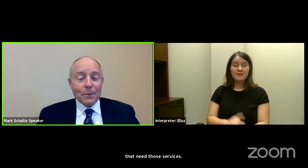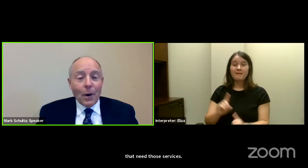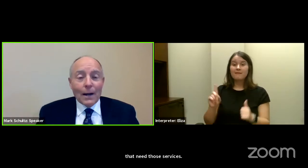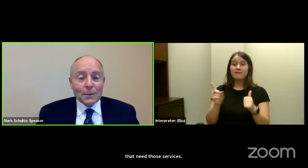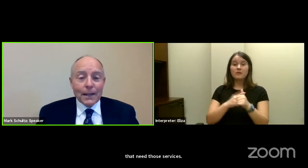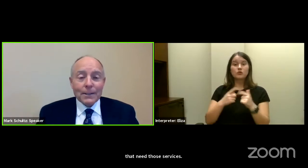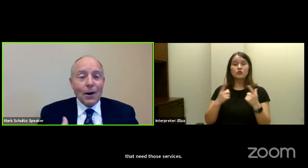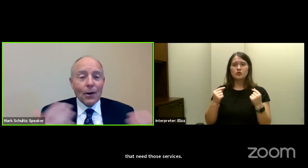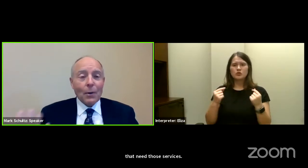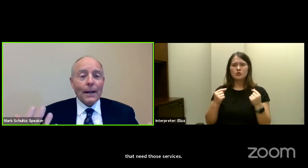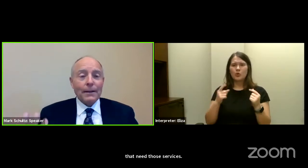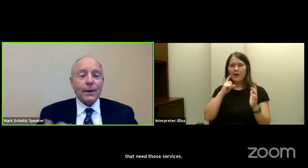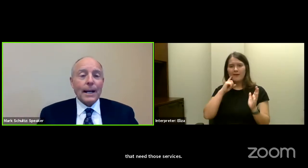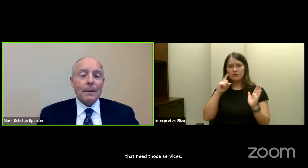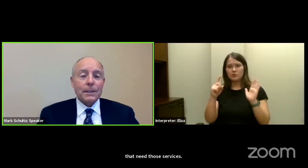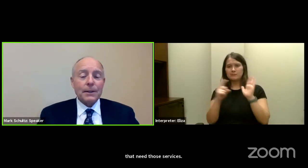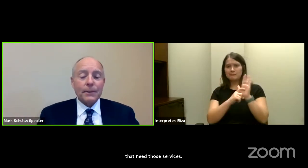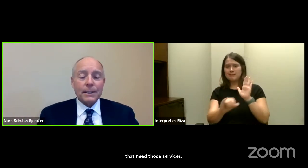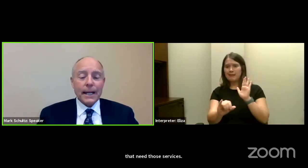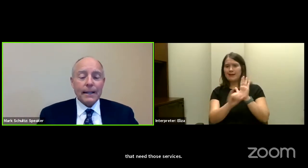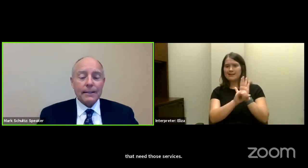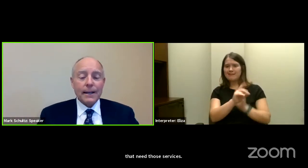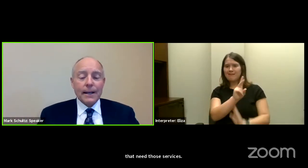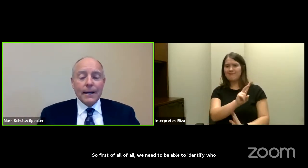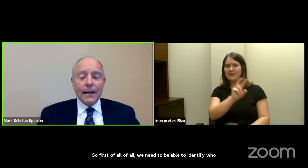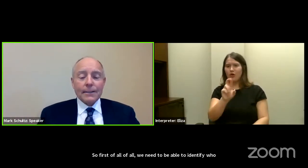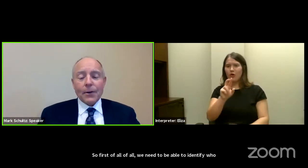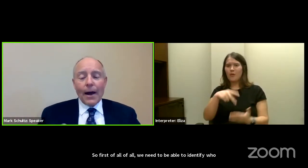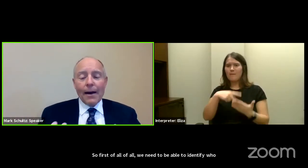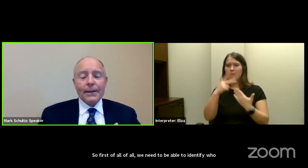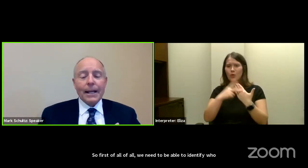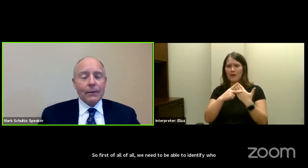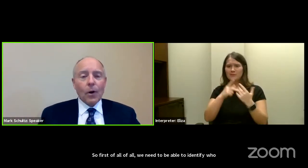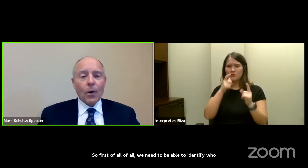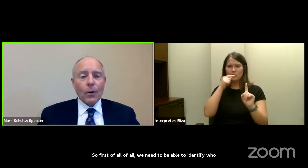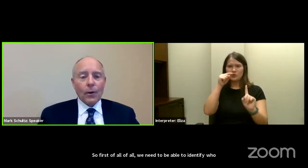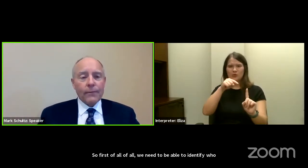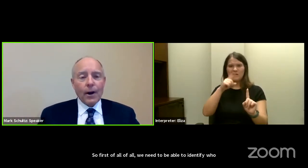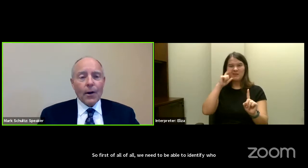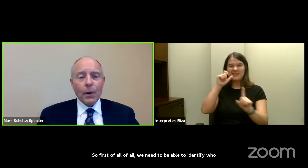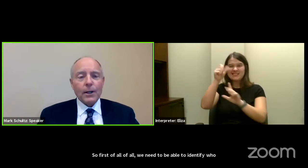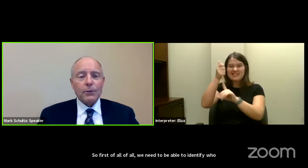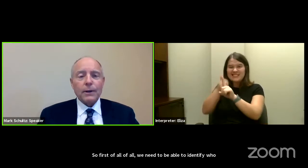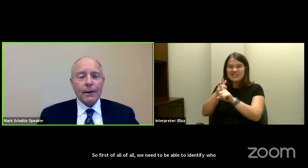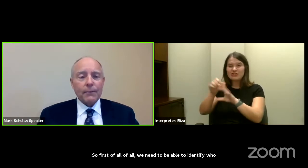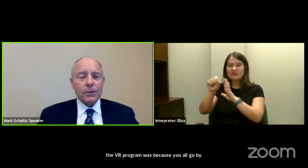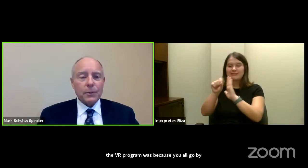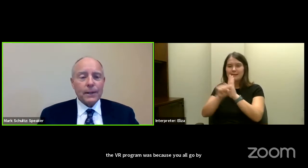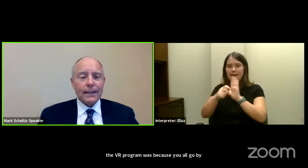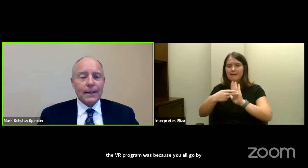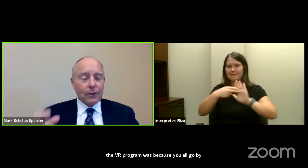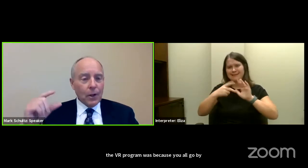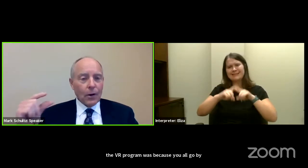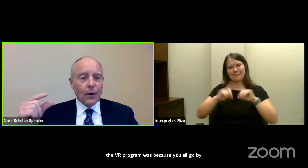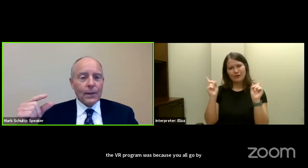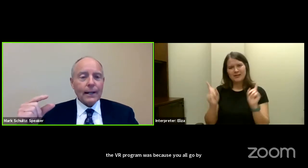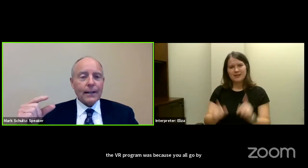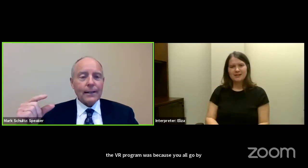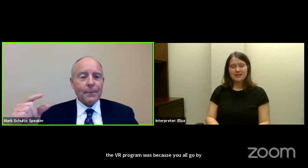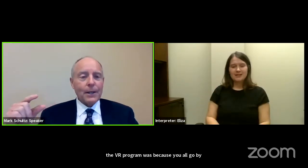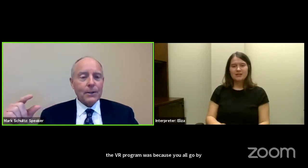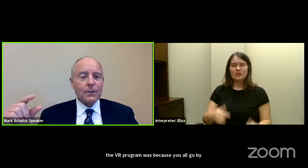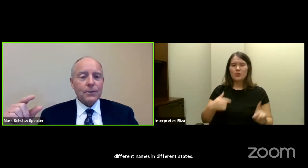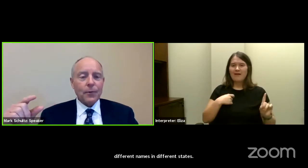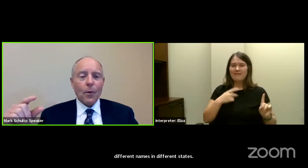was because you all go by different names in different states. And so having a logo, a VR 100th anniversary logo